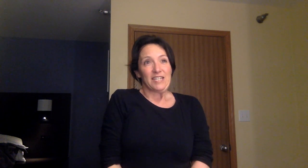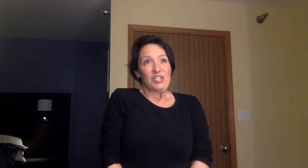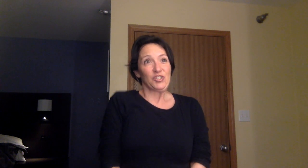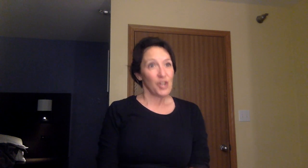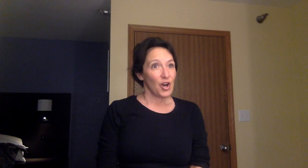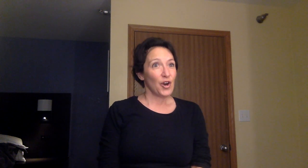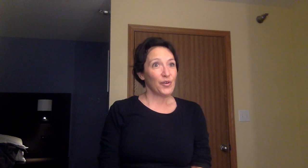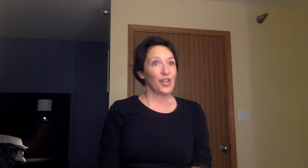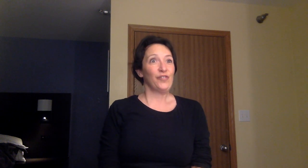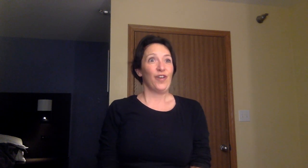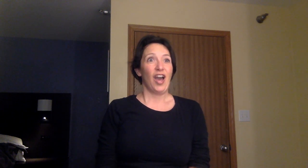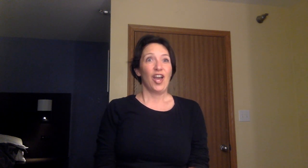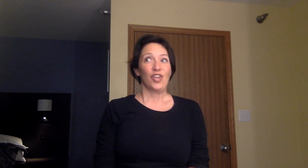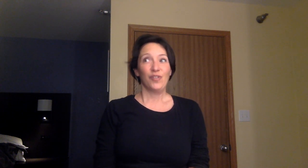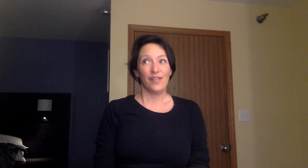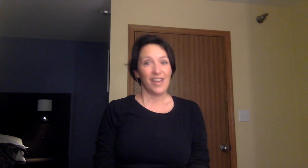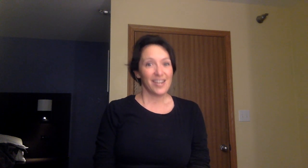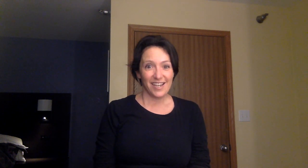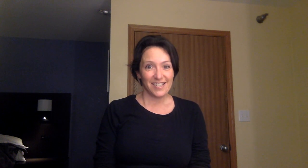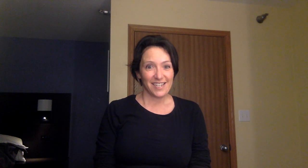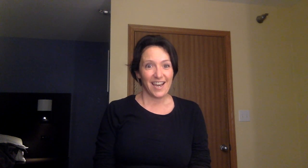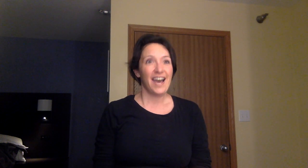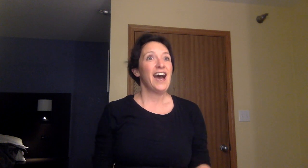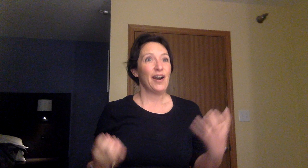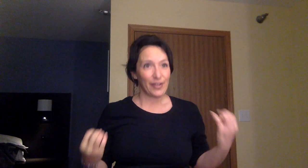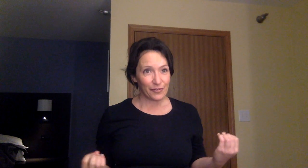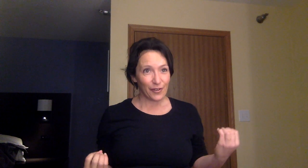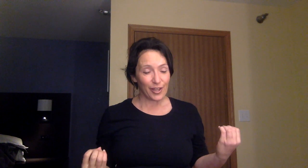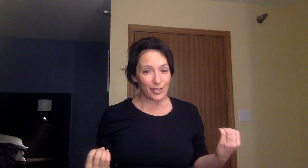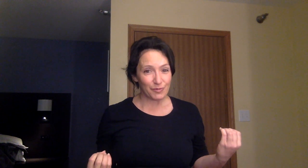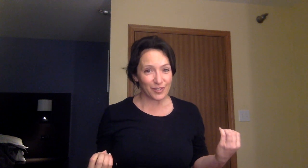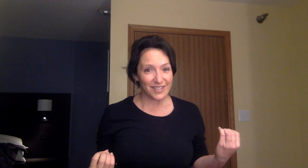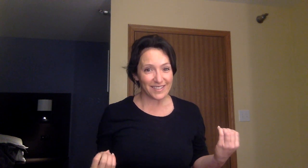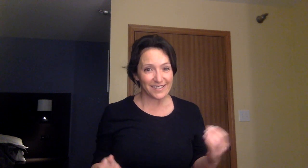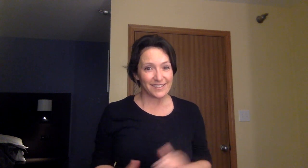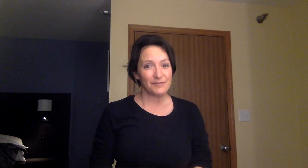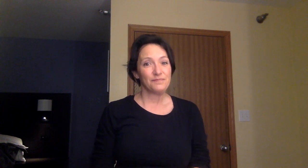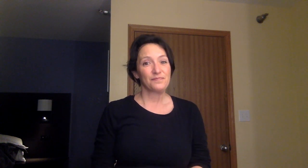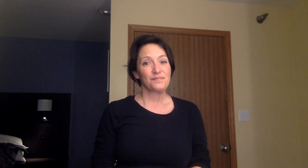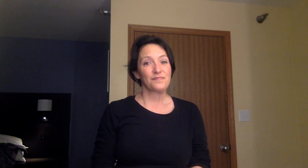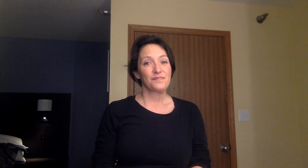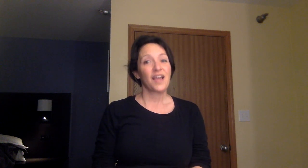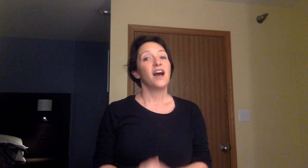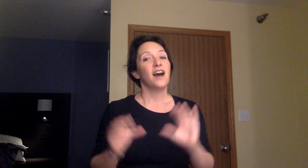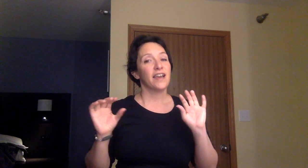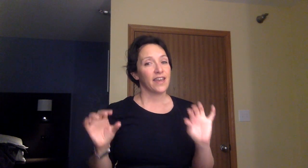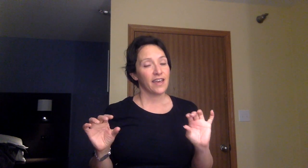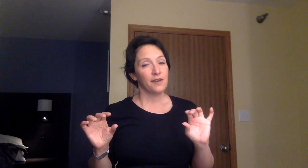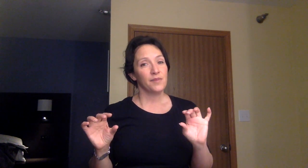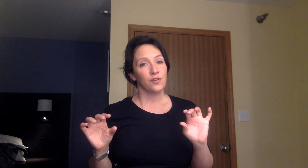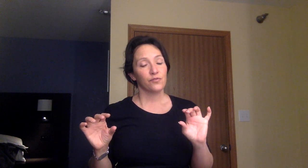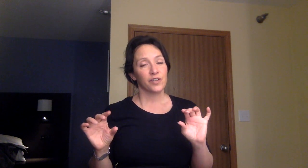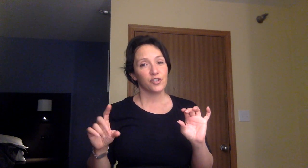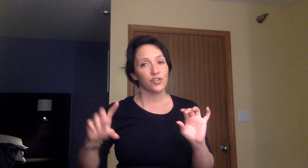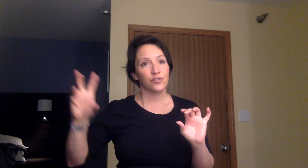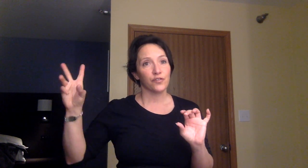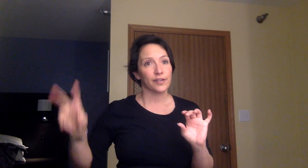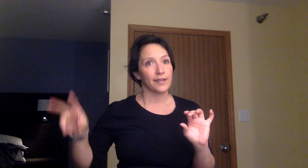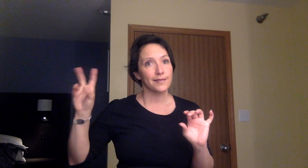So, if you have any idea how I can find this person, I am registered for case